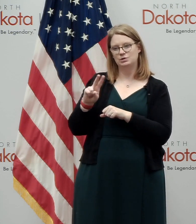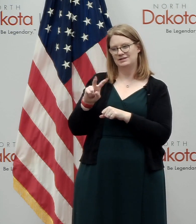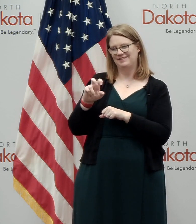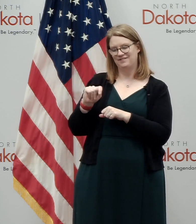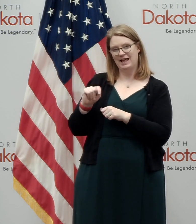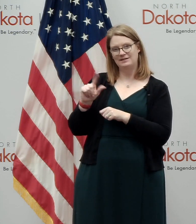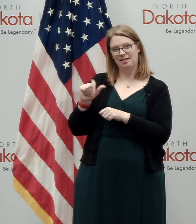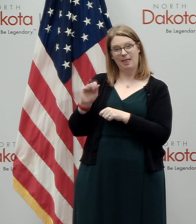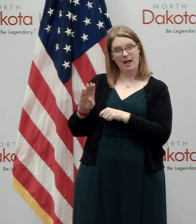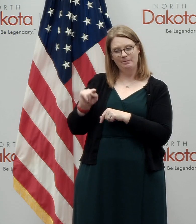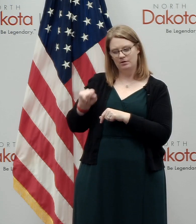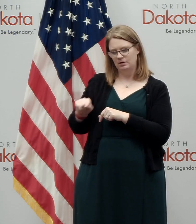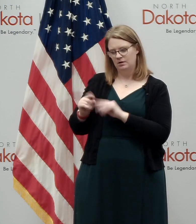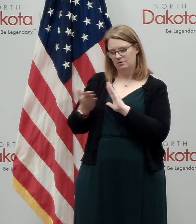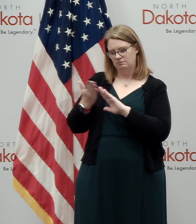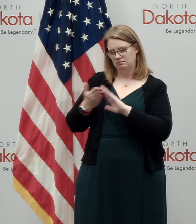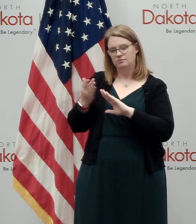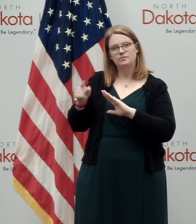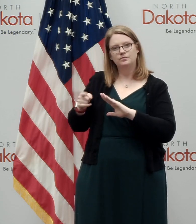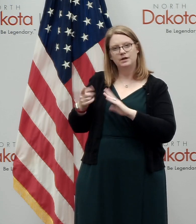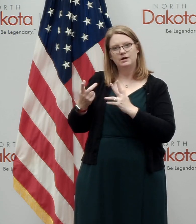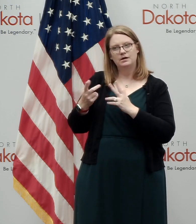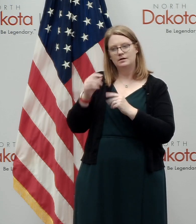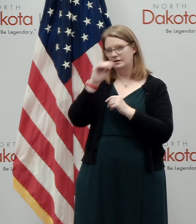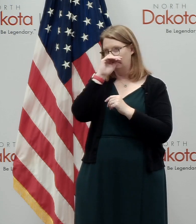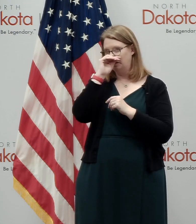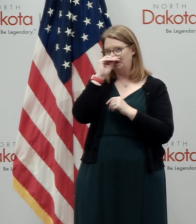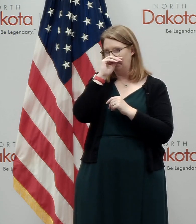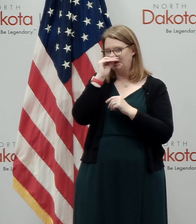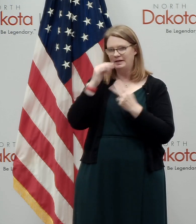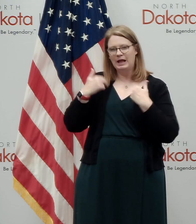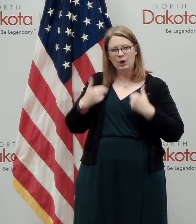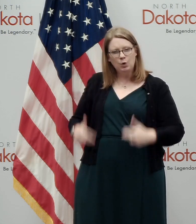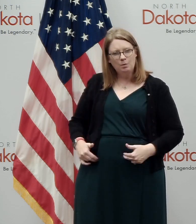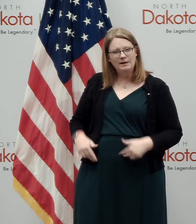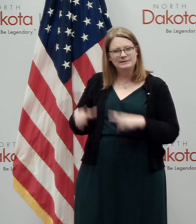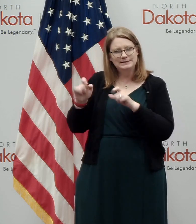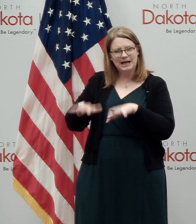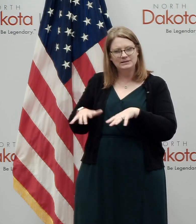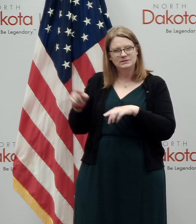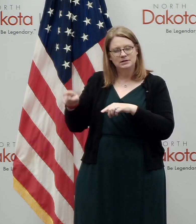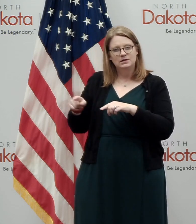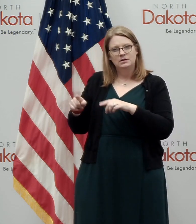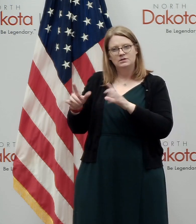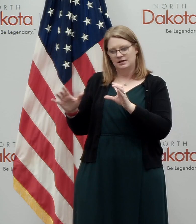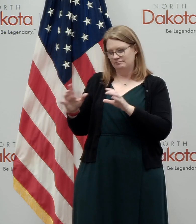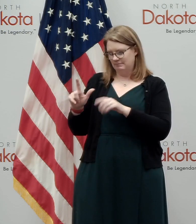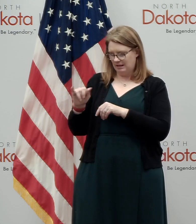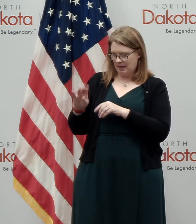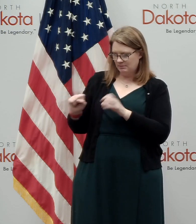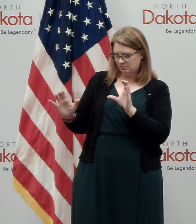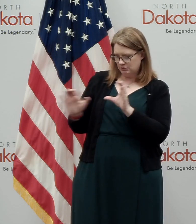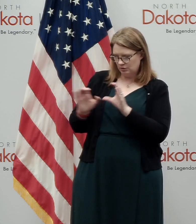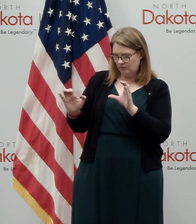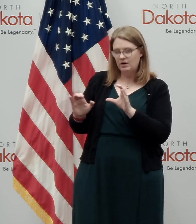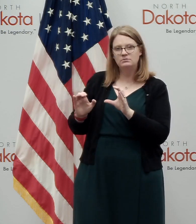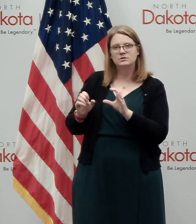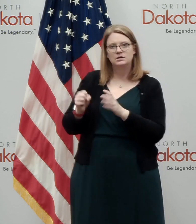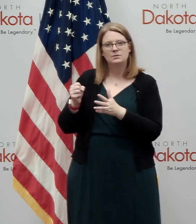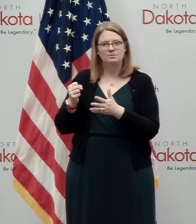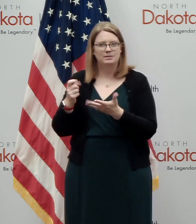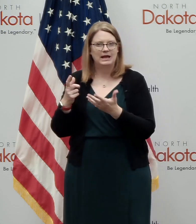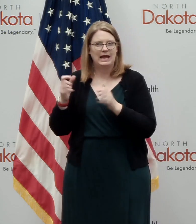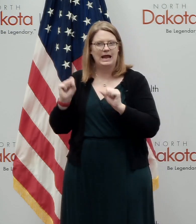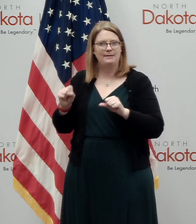will be able to do, uh, human, uh, specimens. We'll get these labs. They'll get certified. They'll be able to validate specimens. And